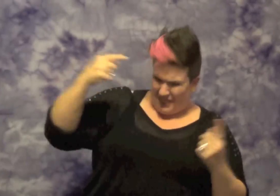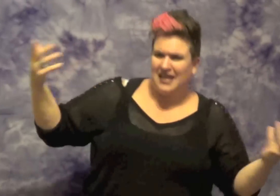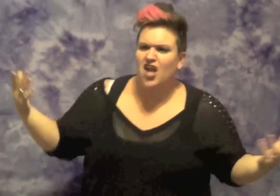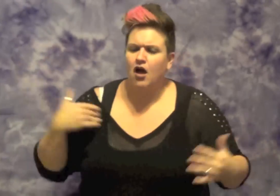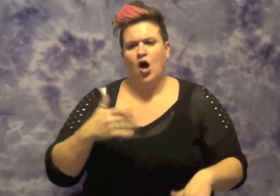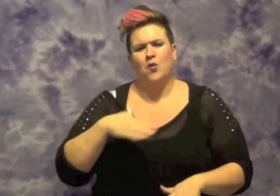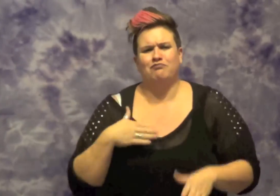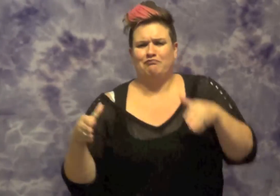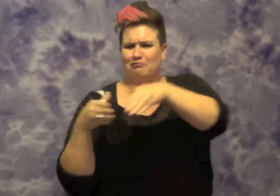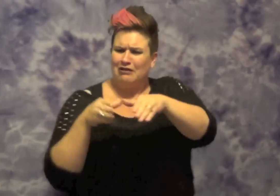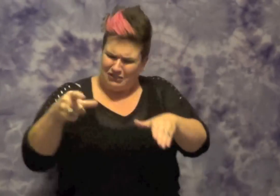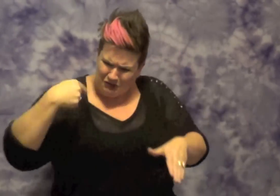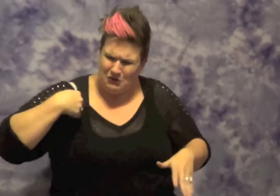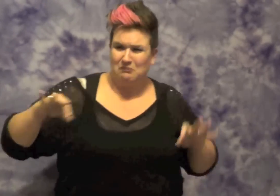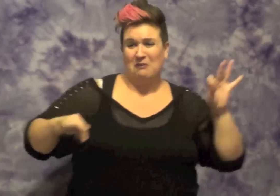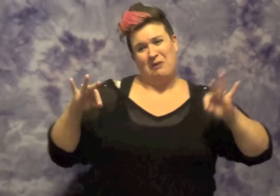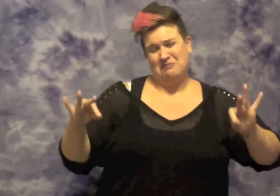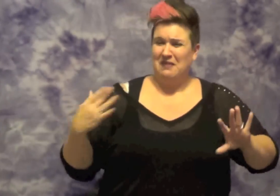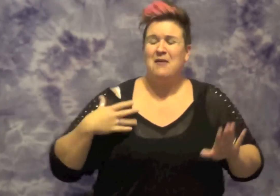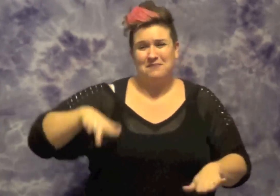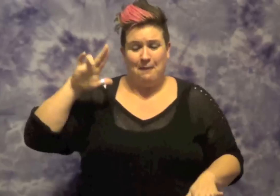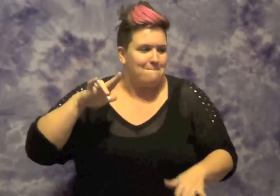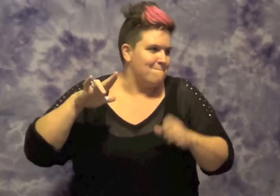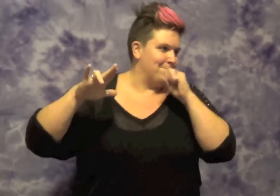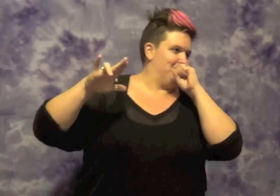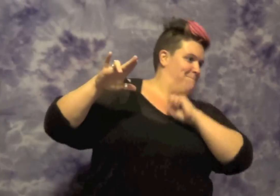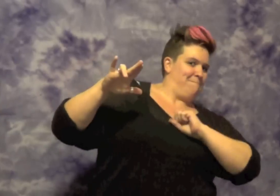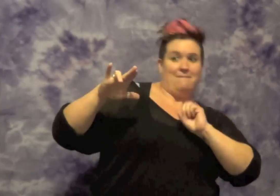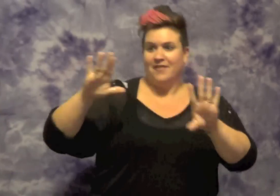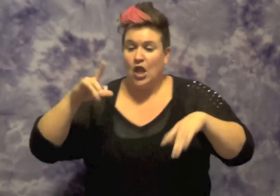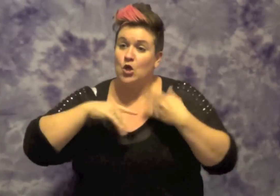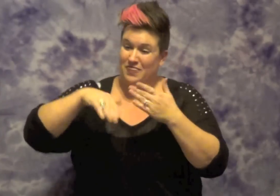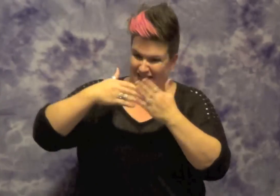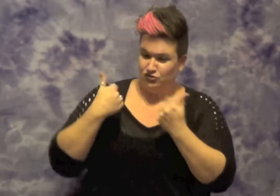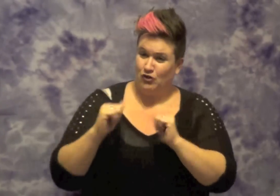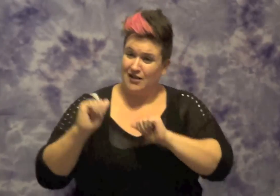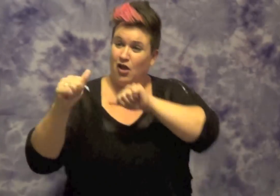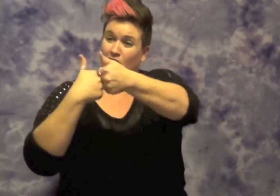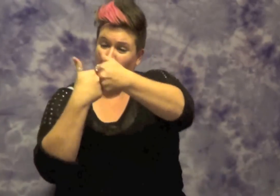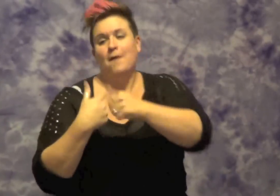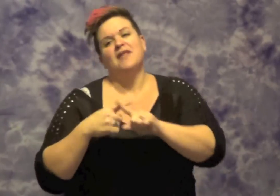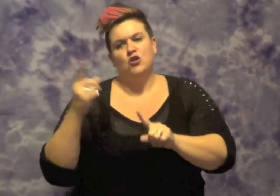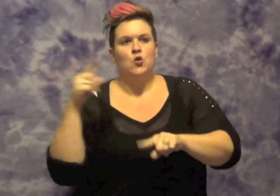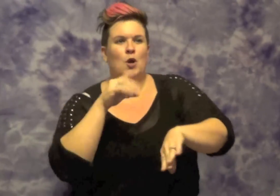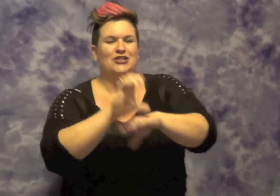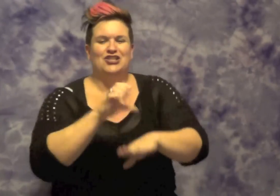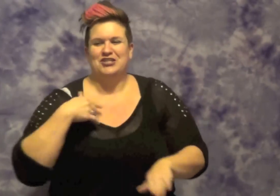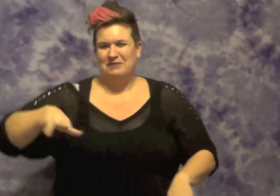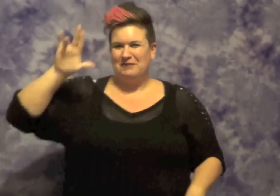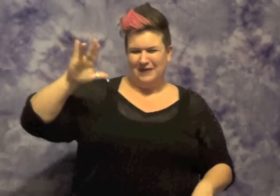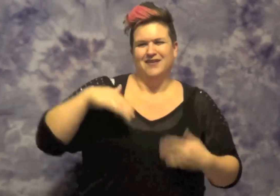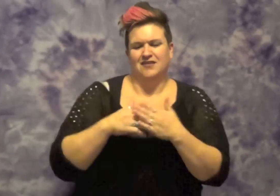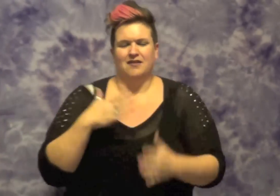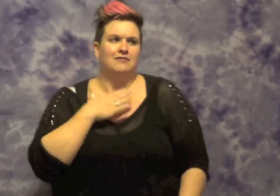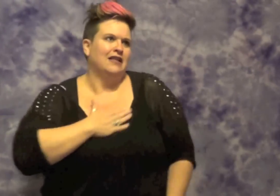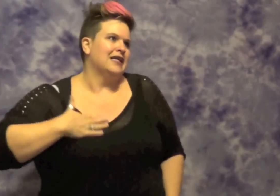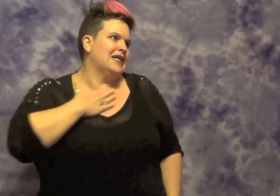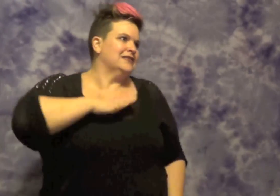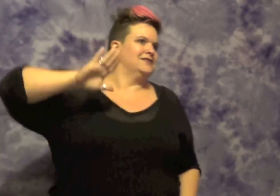boy, so gay I can barely say it with a straight face looking boy. You witnessing a massacre like you're watching a church gathering take place looking boy. Boy, they that boys gay,